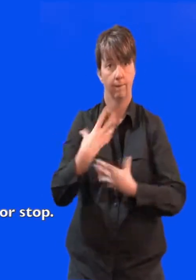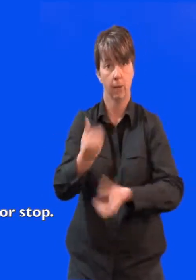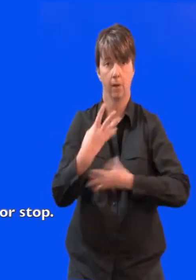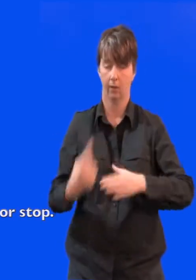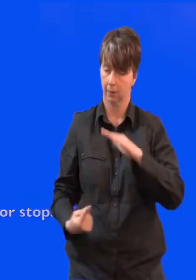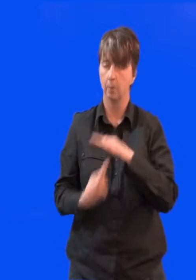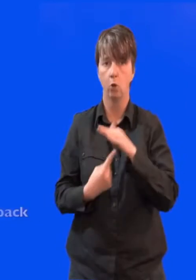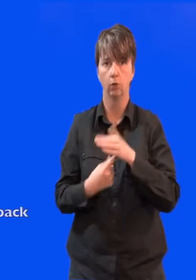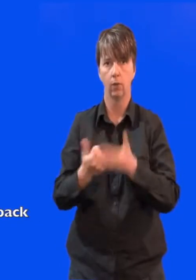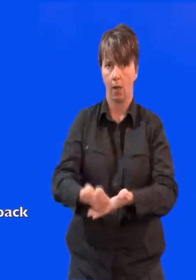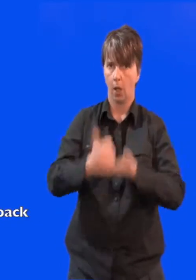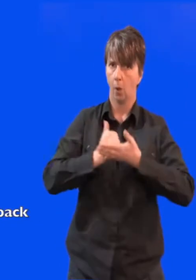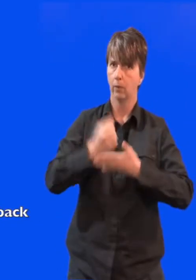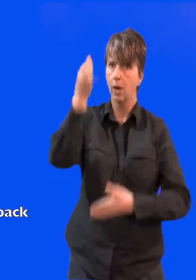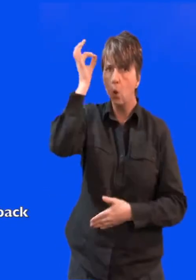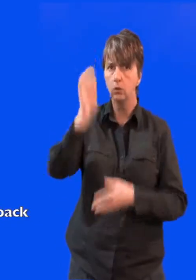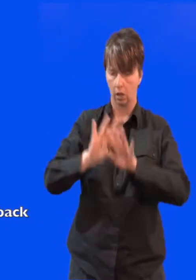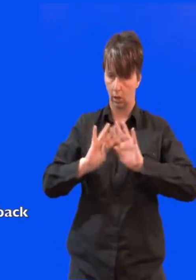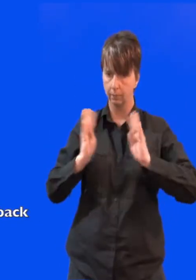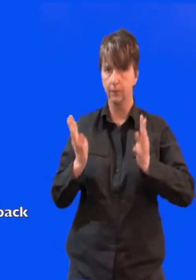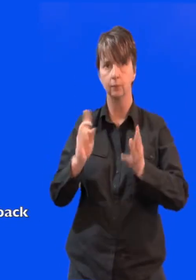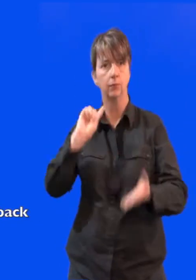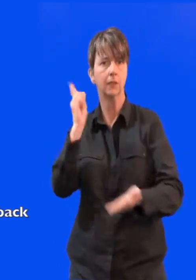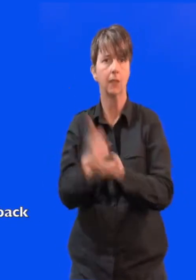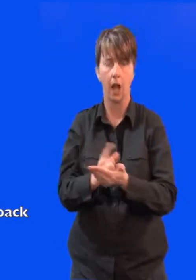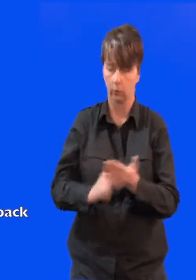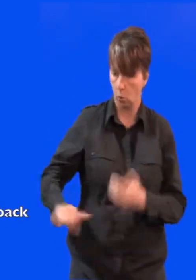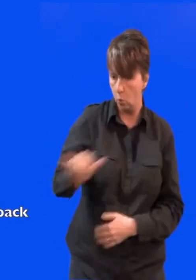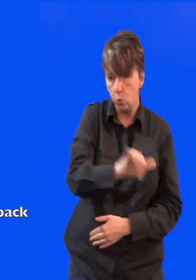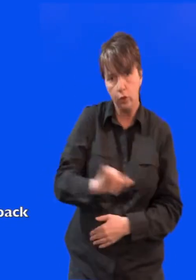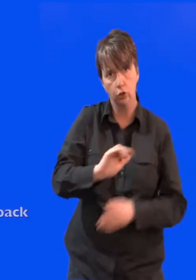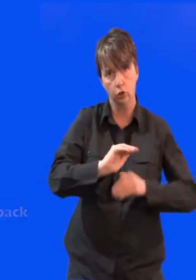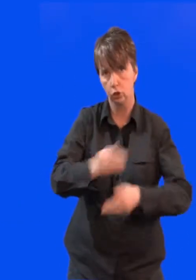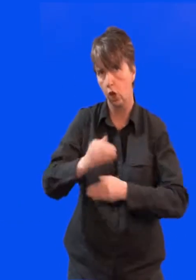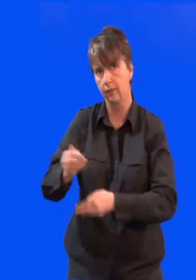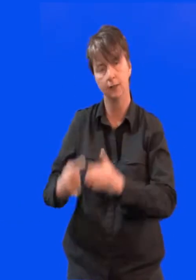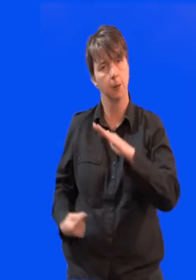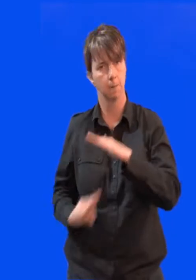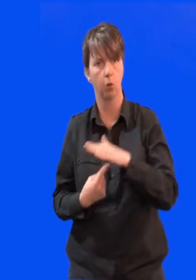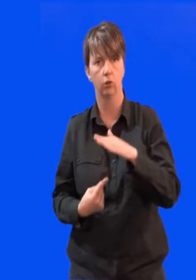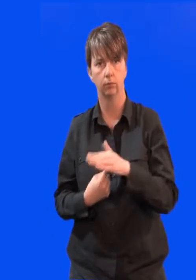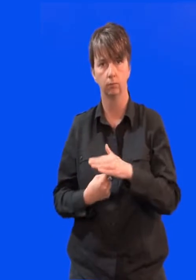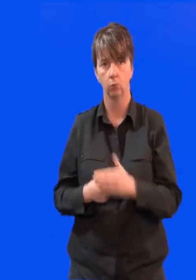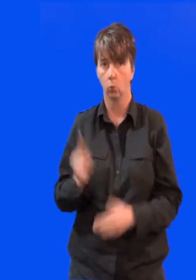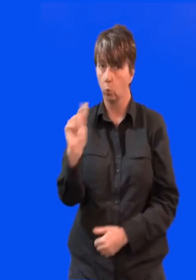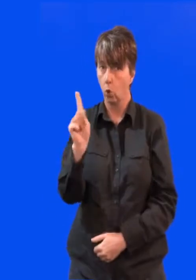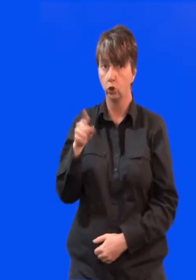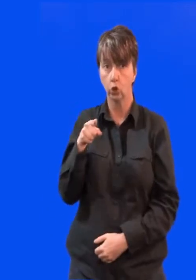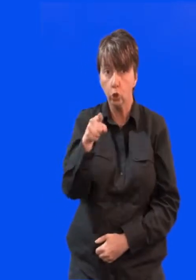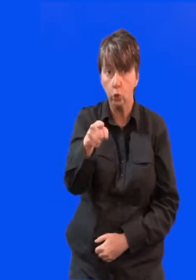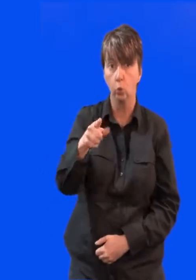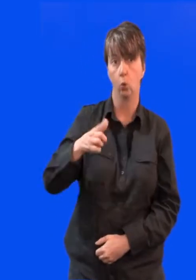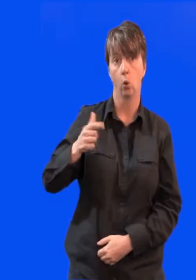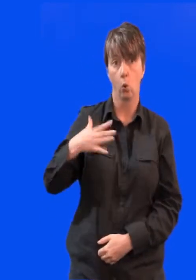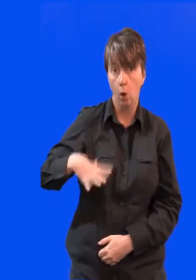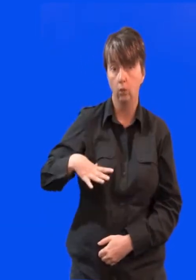much money to spend on our services. So we need to think about what's important. And how people can get together to help some things carry on.